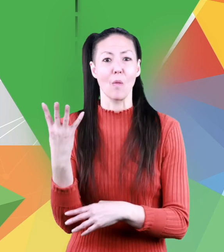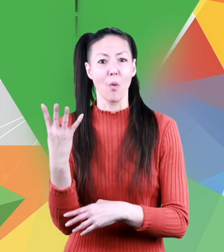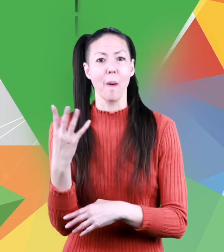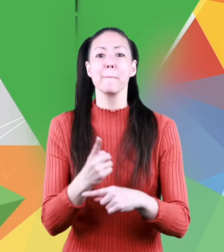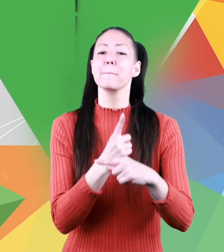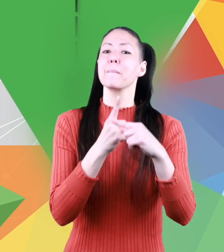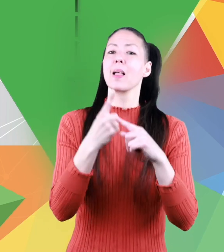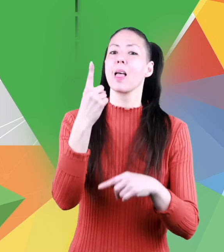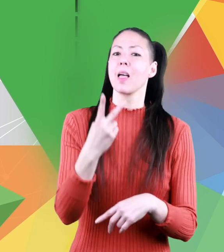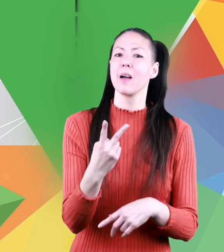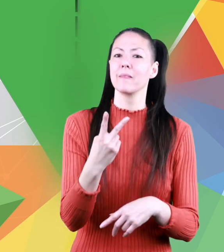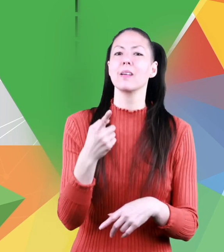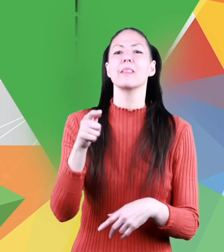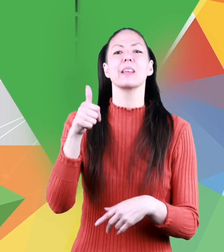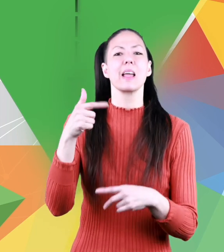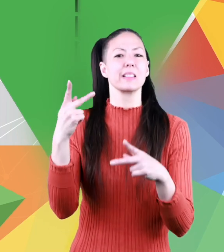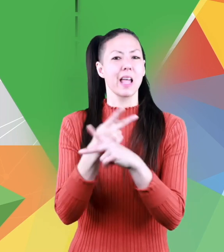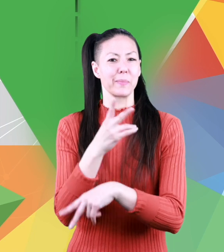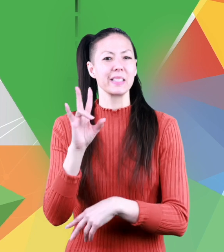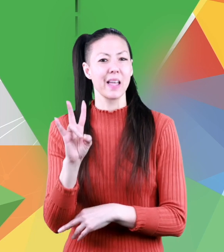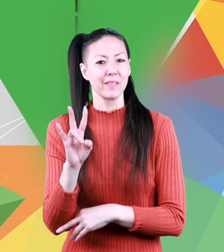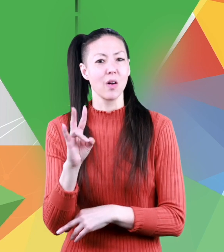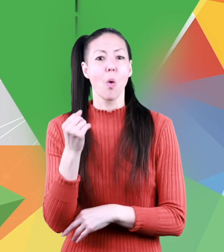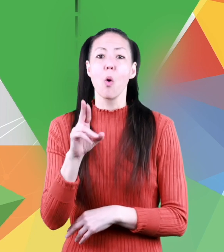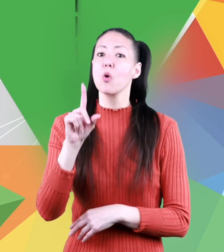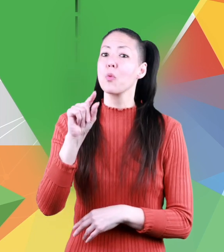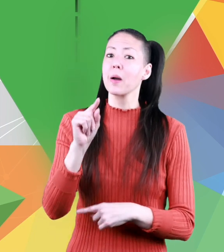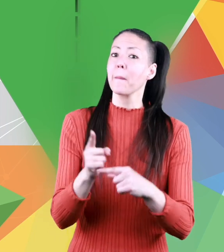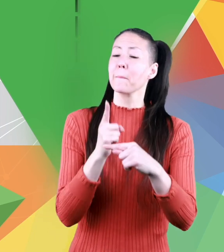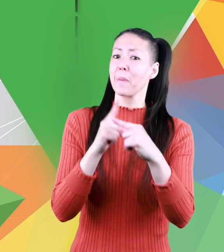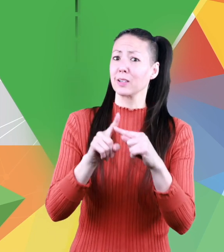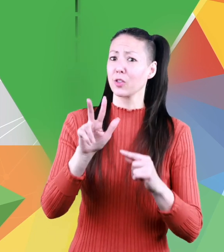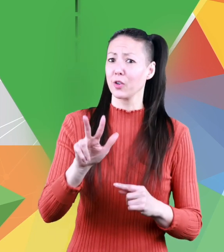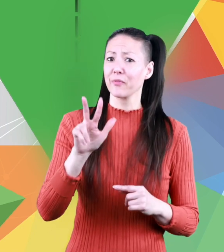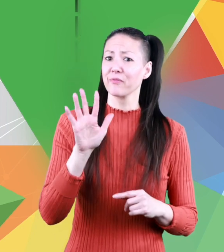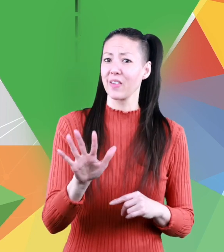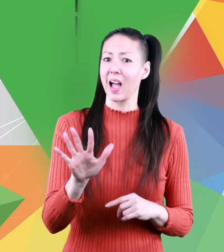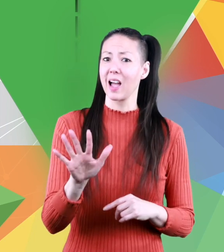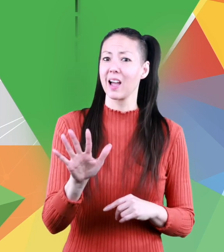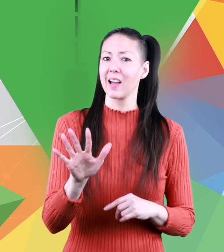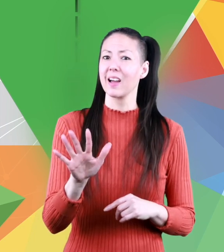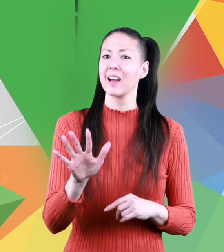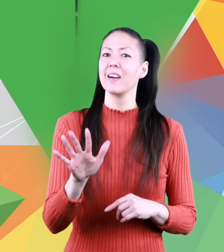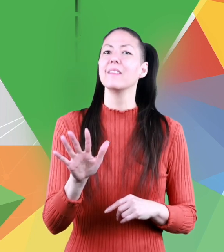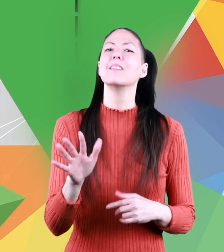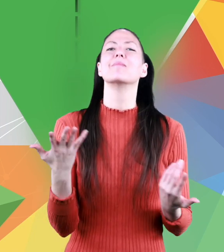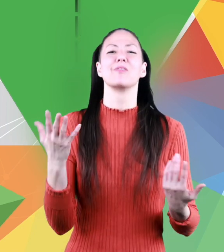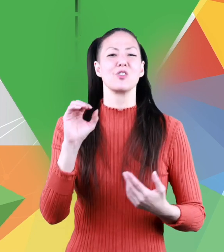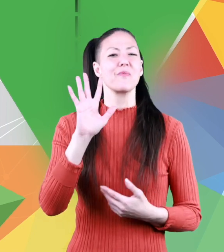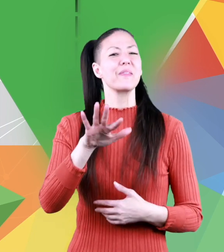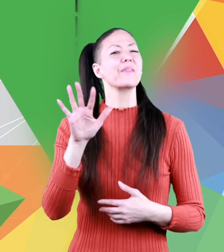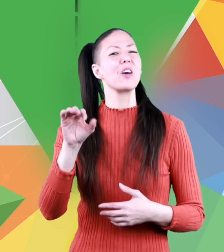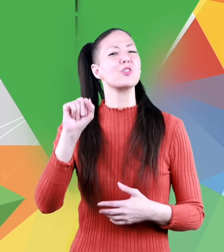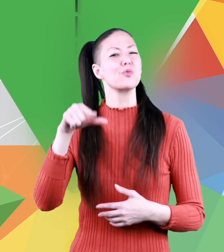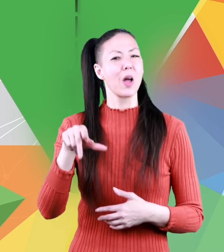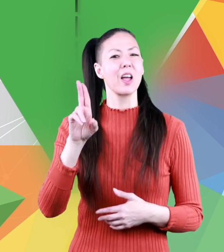plus one half of ten times seven or 20 plus 35 55 square units